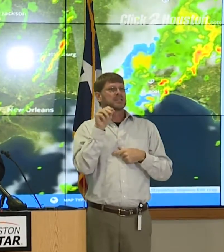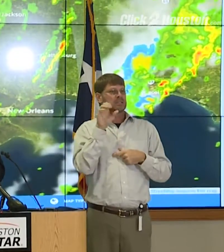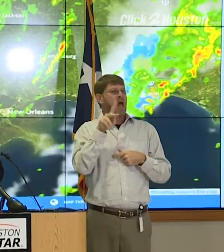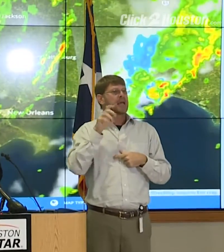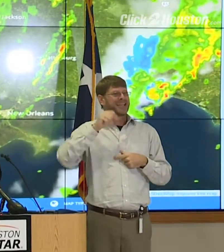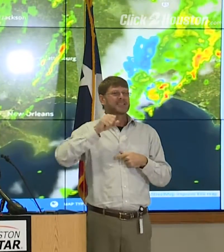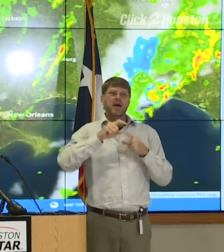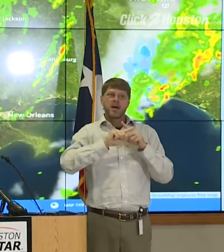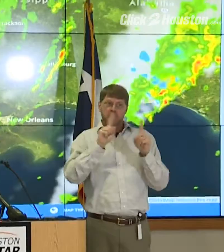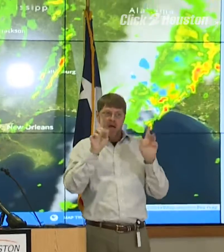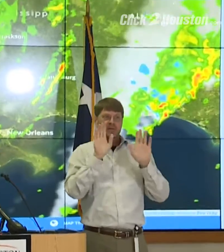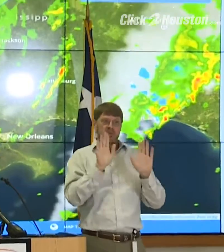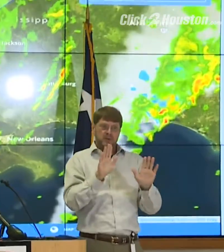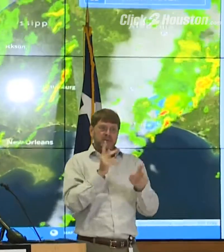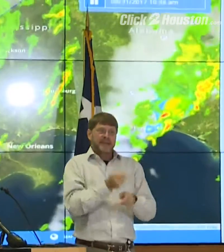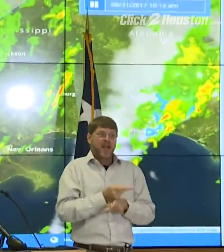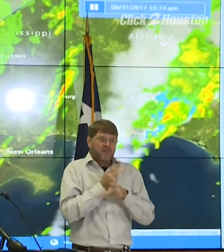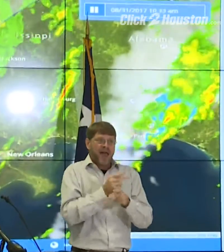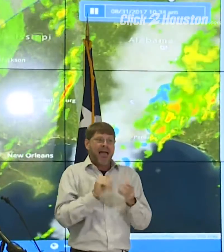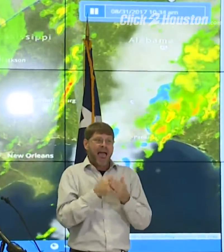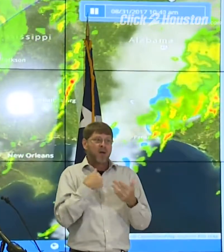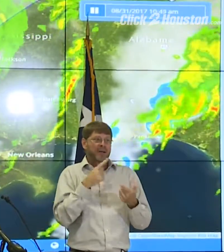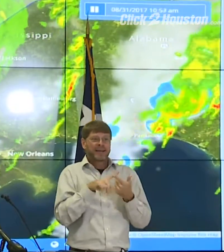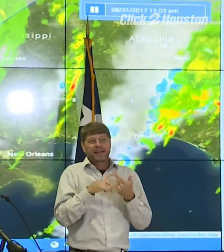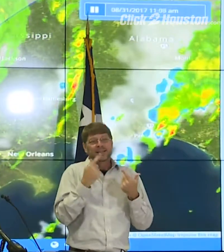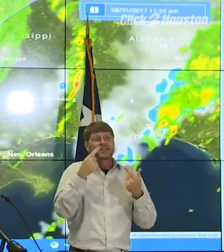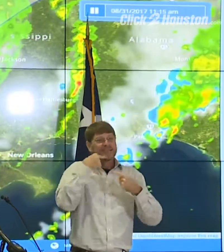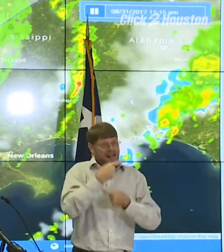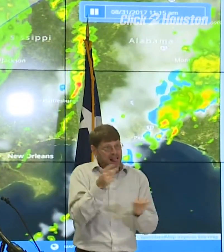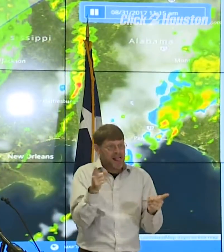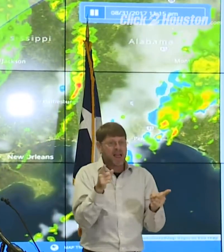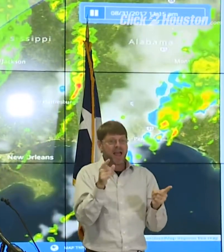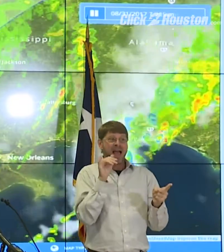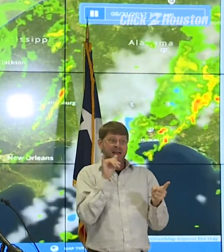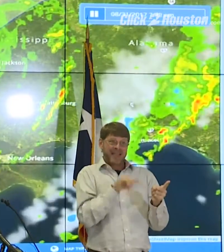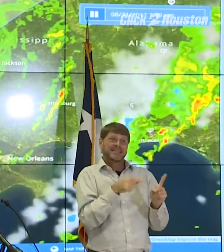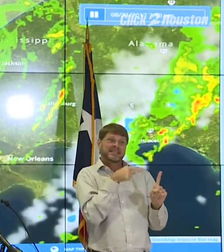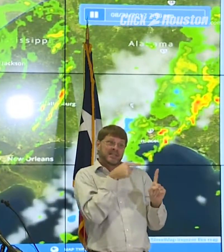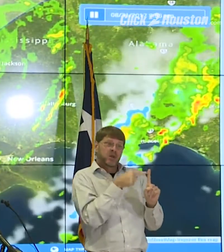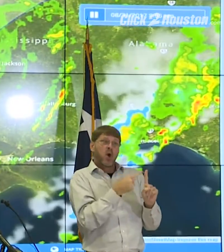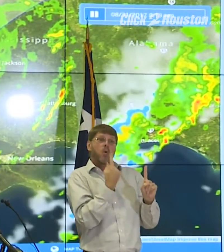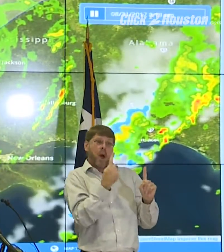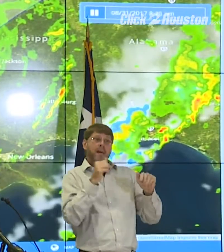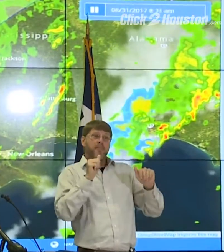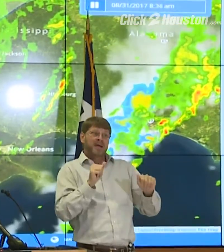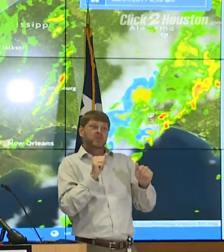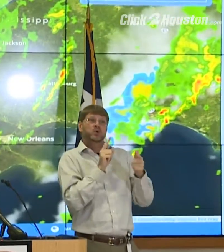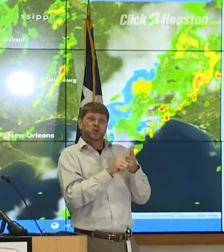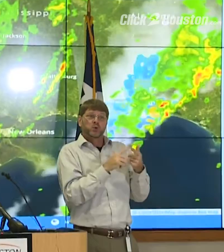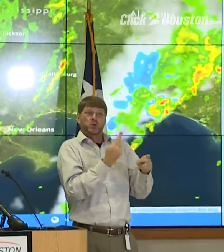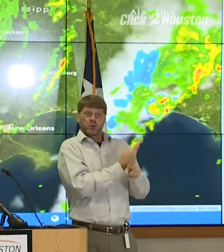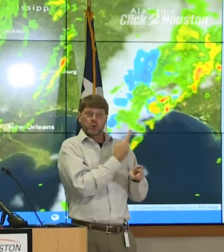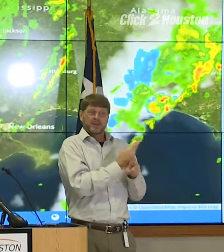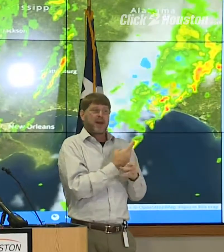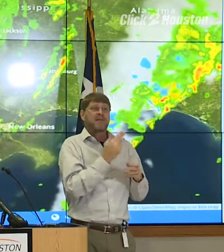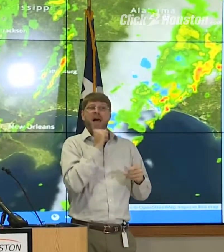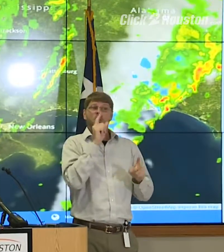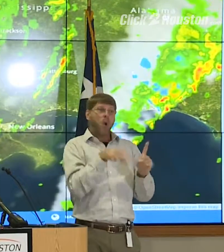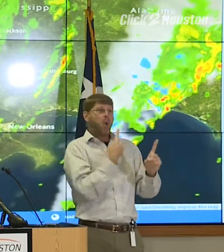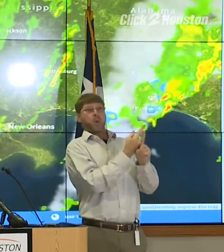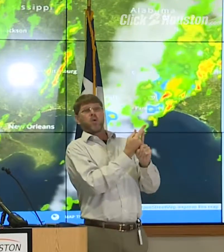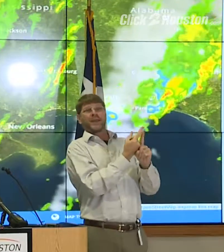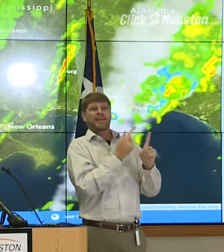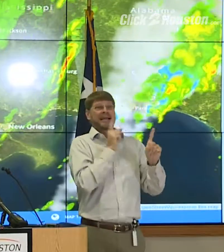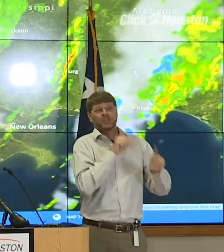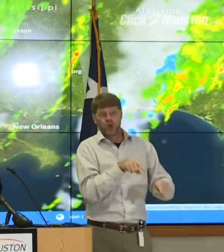again, I want to be very careful how we couch that. That is one possible solution. It is not necessarily the only solution.